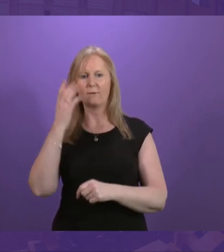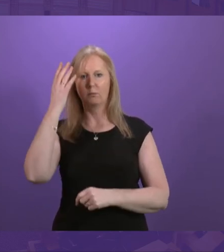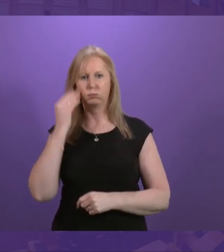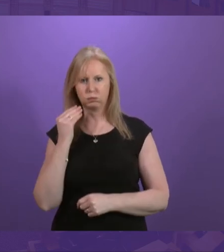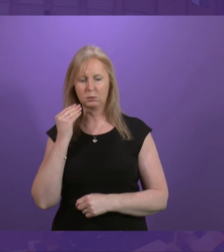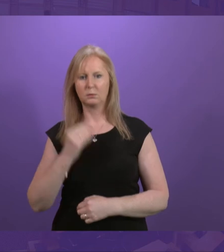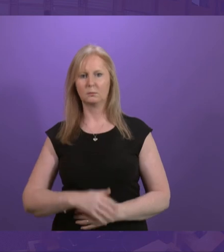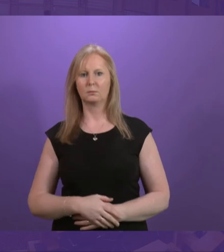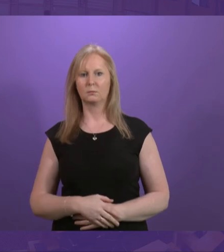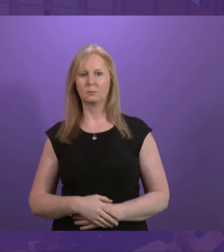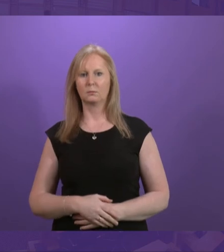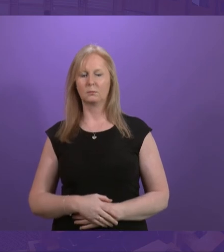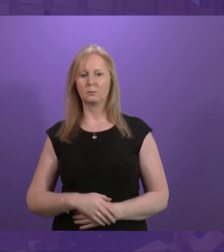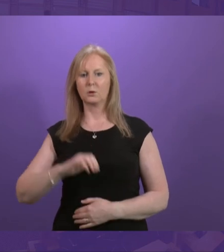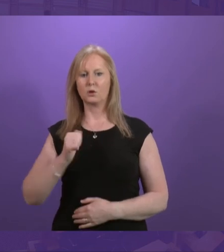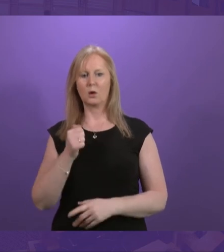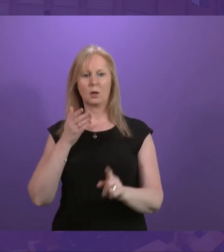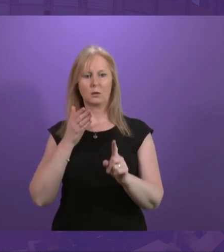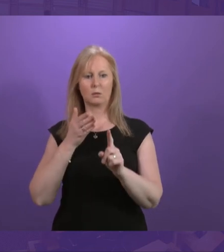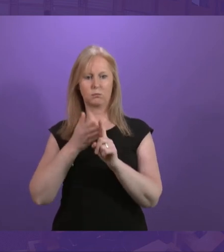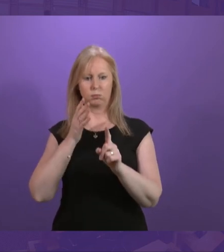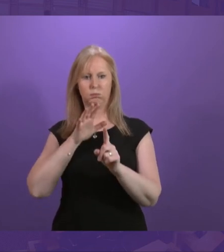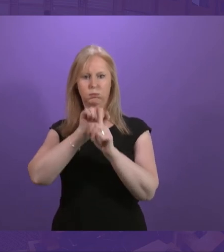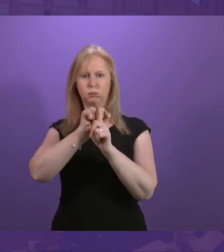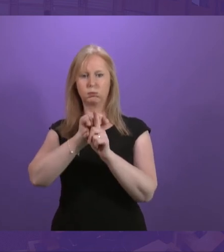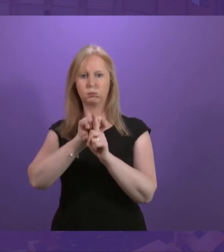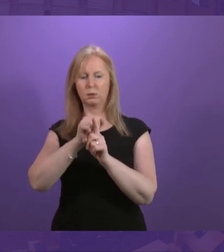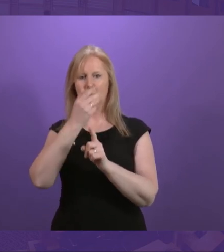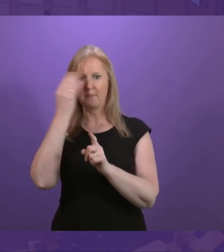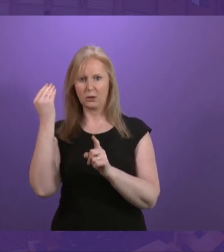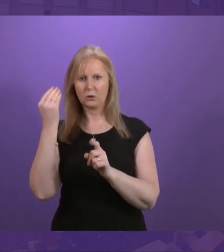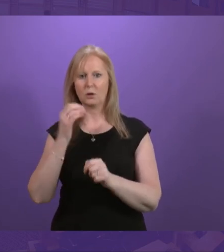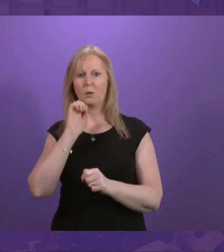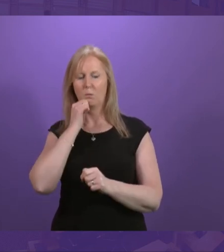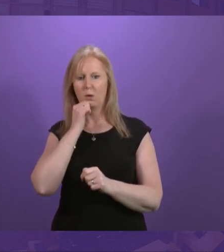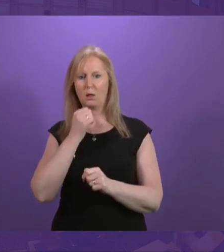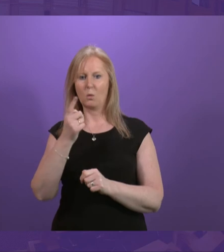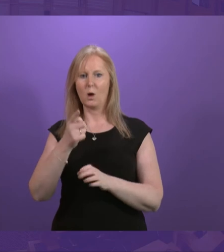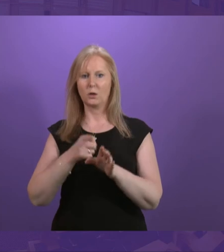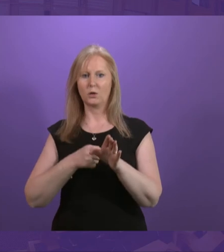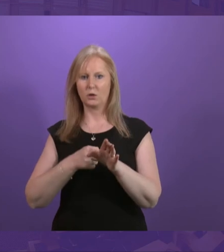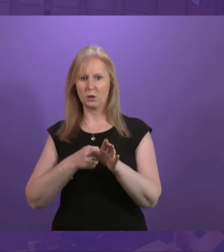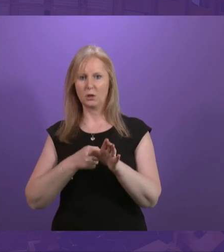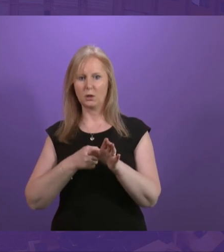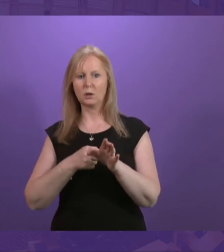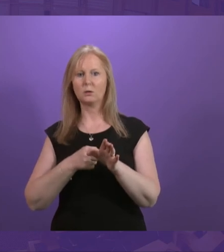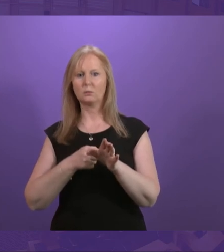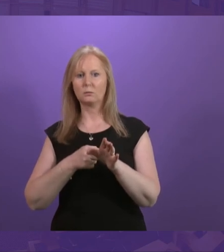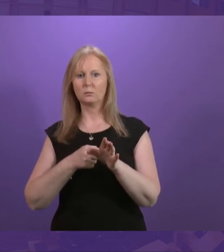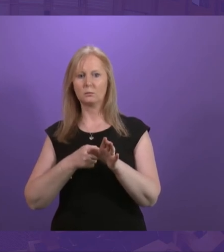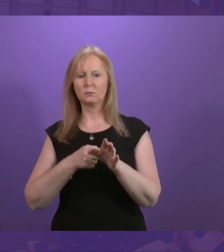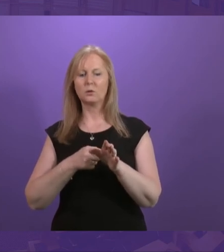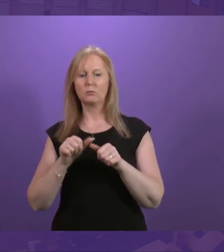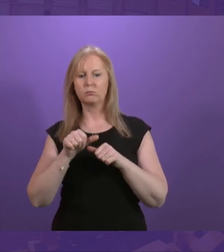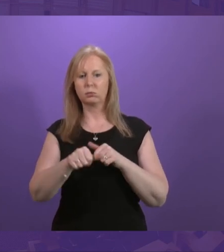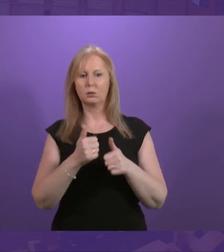everyone in Scotland newly diagnosed with dementia is entitled to be offered a minimum of a year's worth of dedicated post-diagnostic